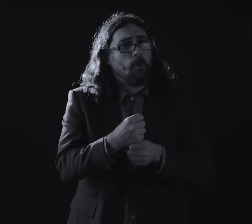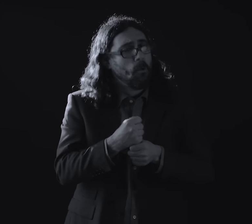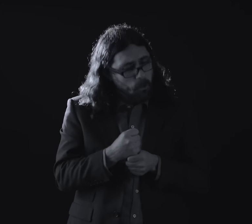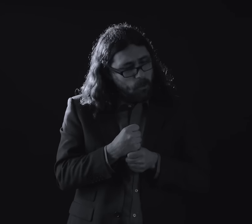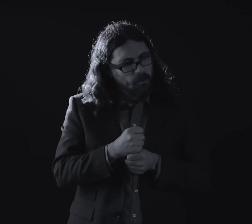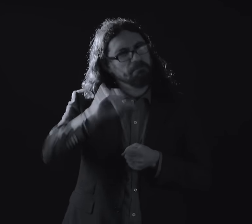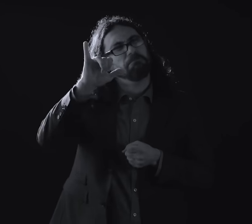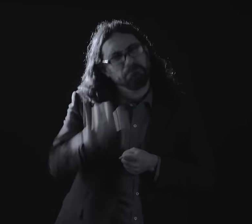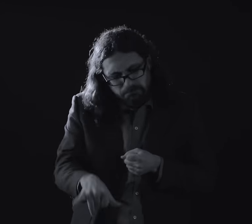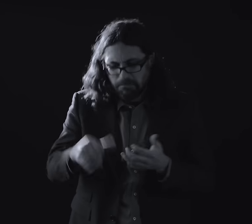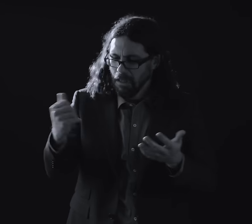Is all I know